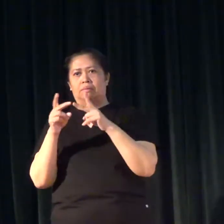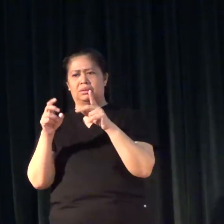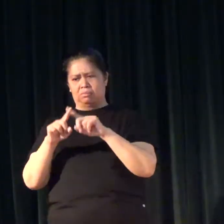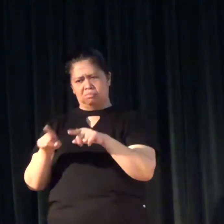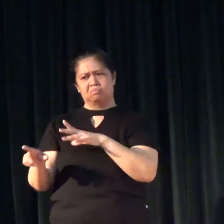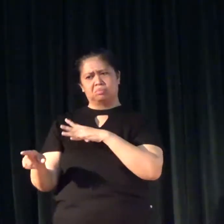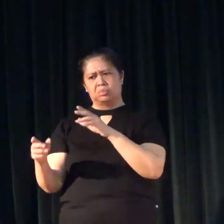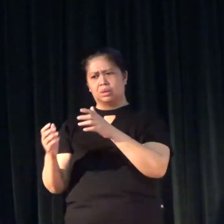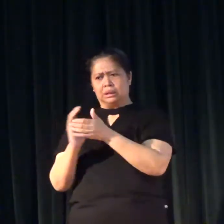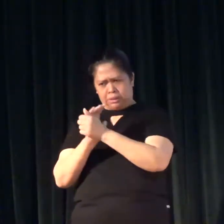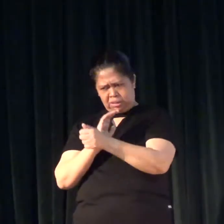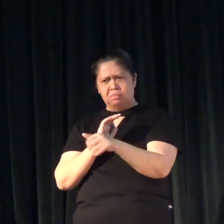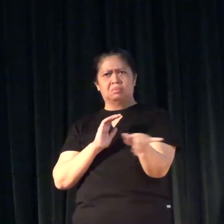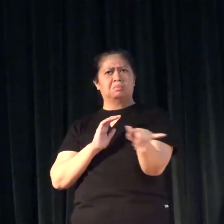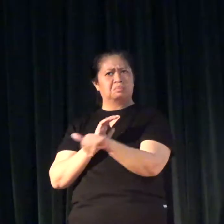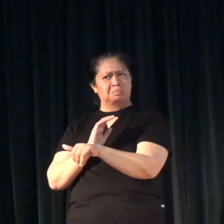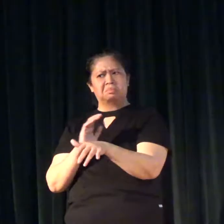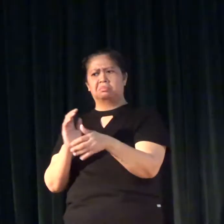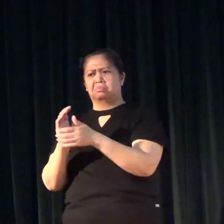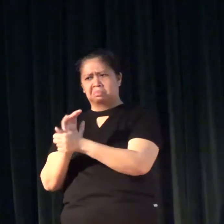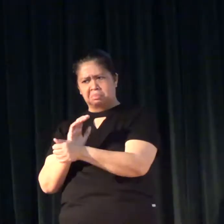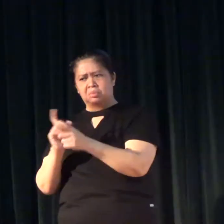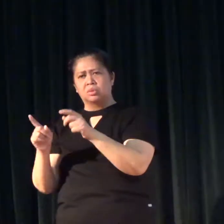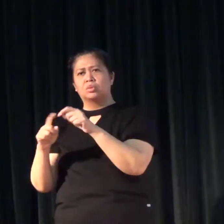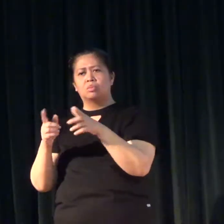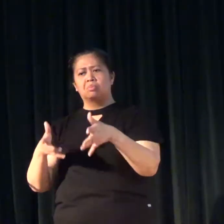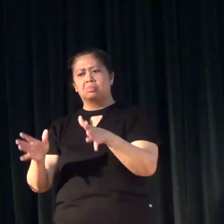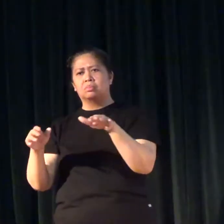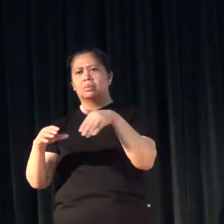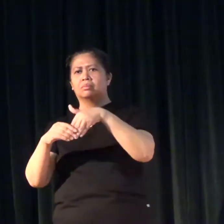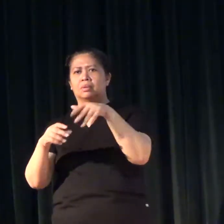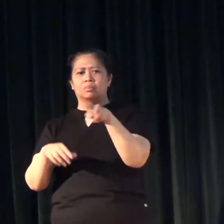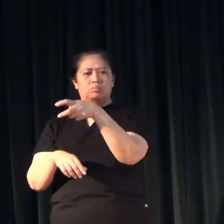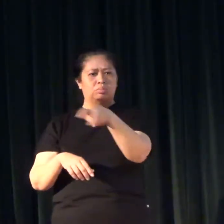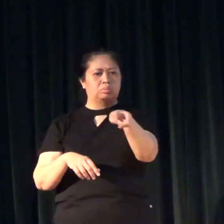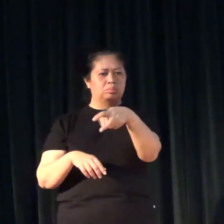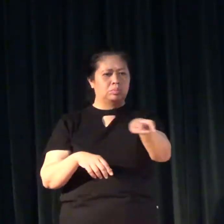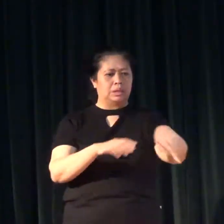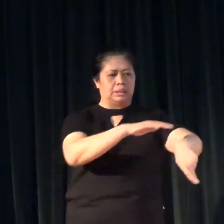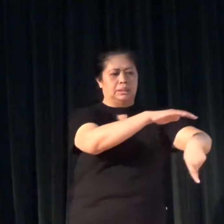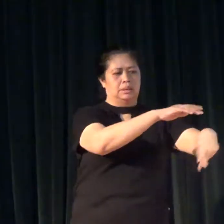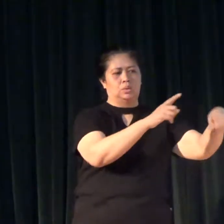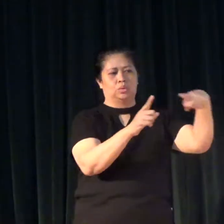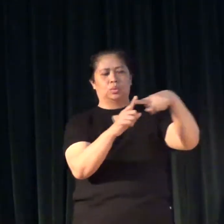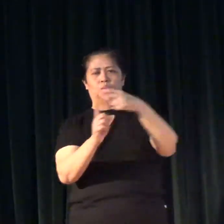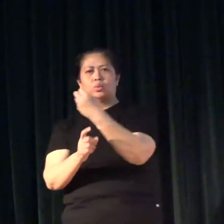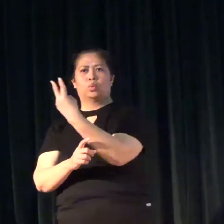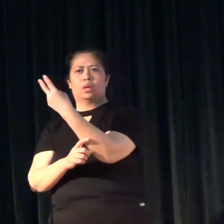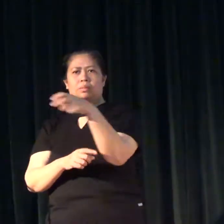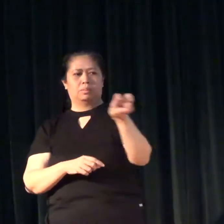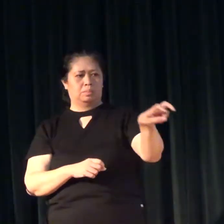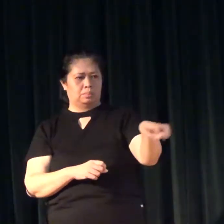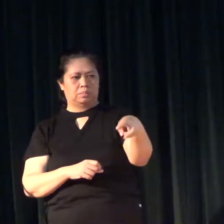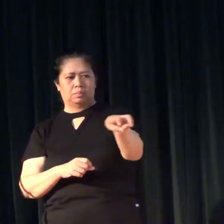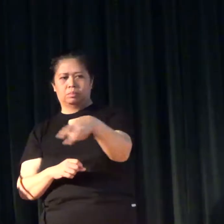different. The skills are not very different. So that should allow you to move from kindergarten to grade.